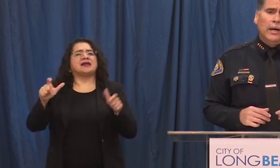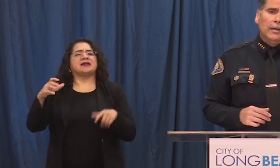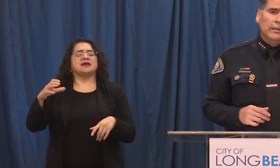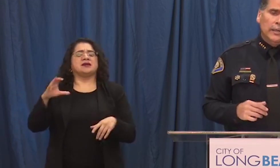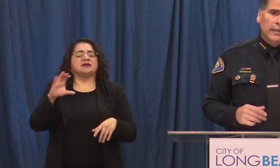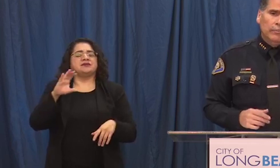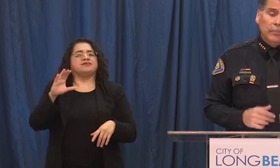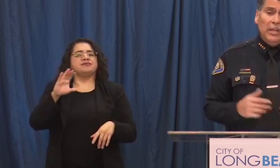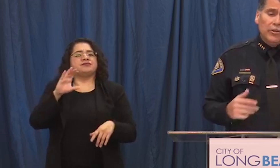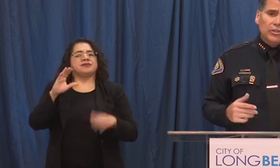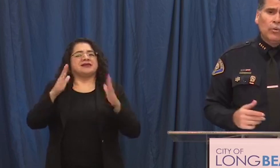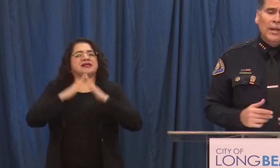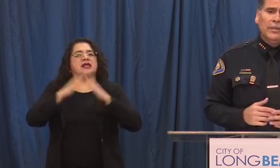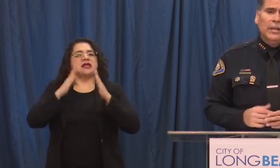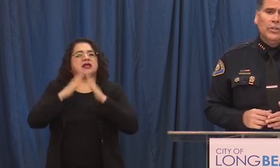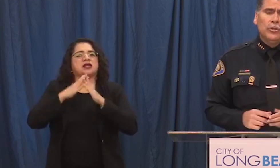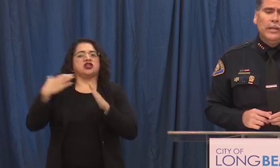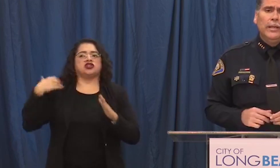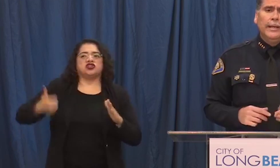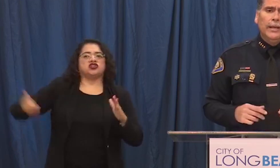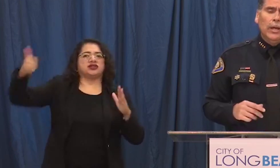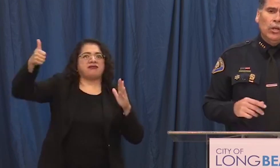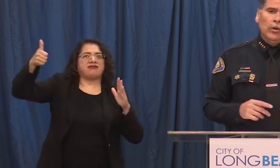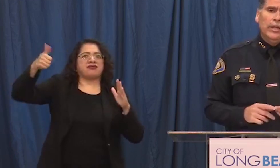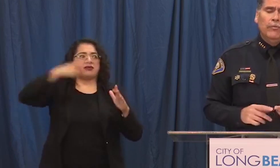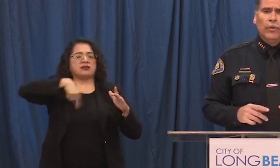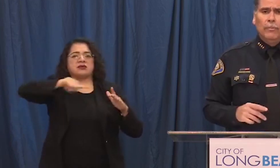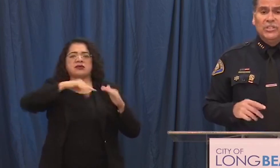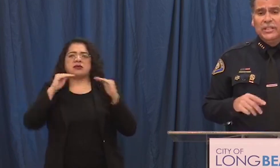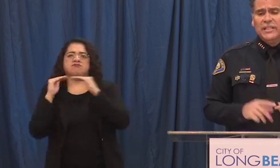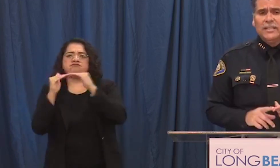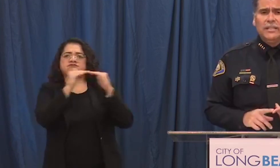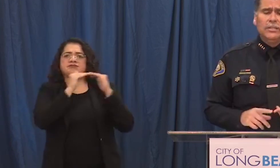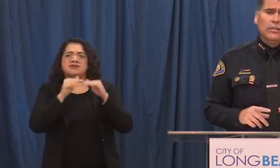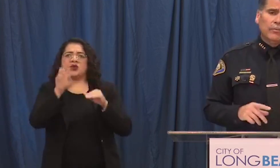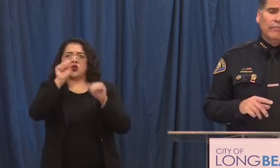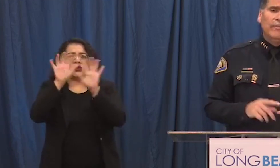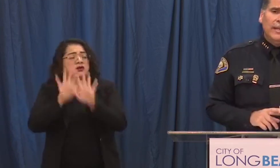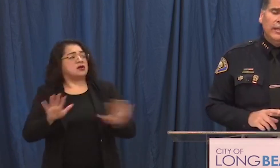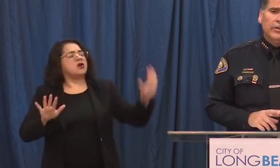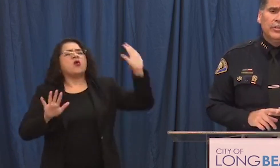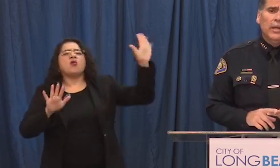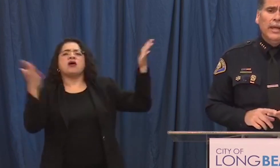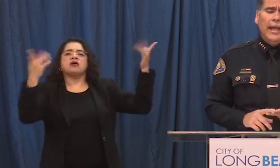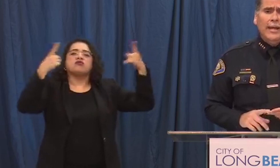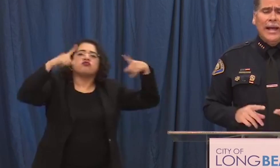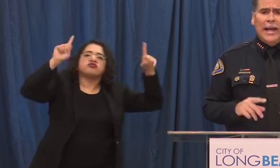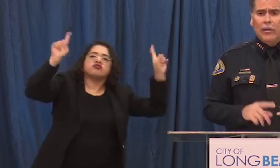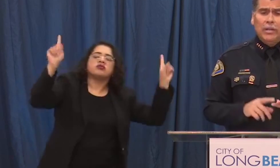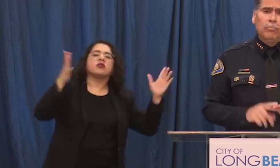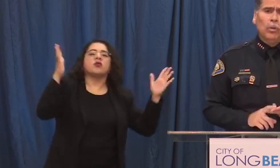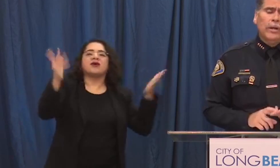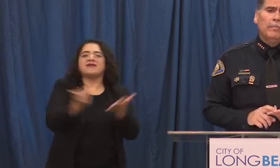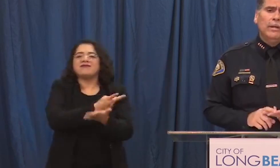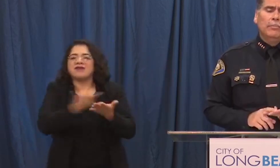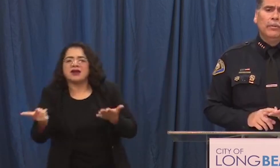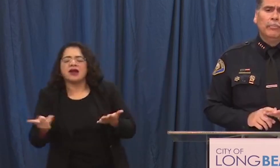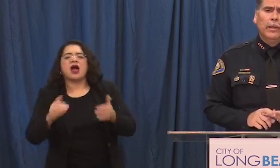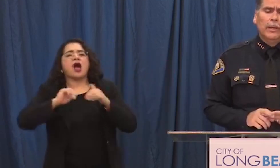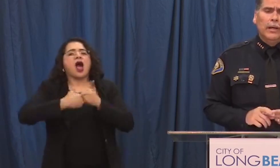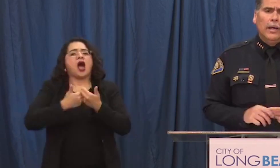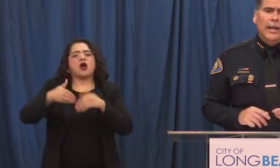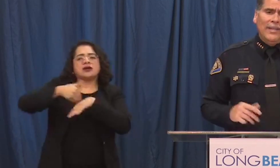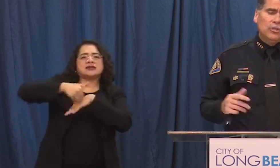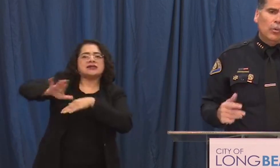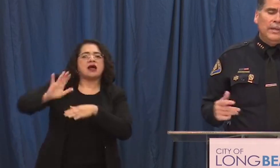uh uh peers around the country uh learning from successes from failures and how to deploy our people